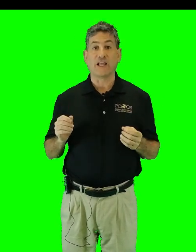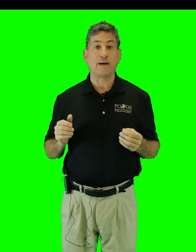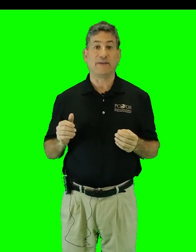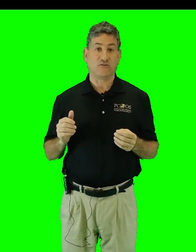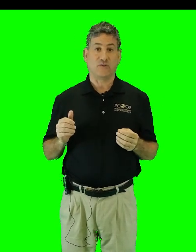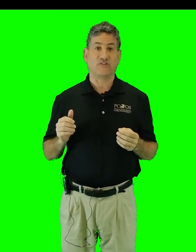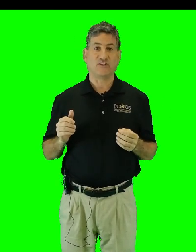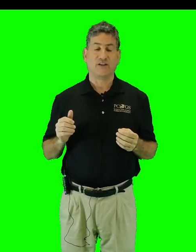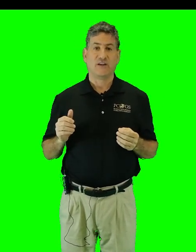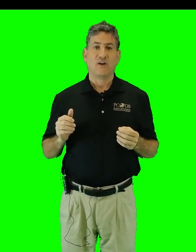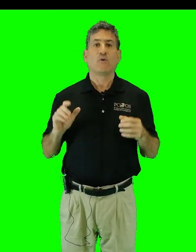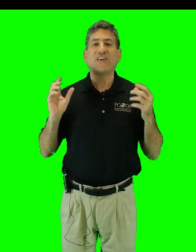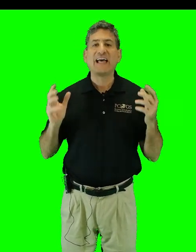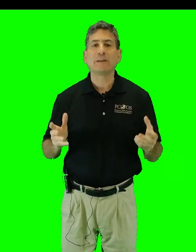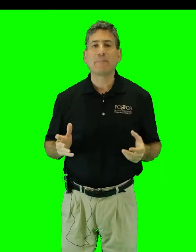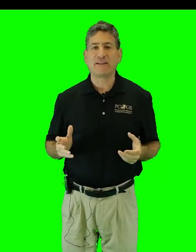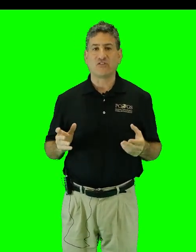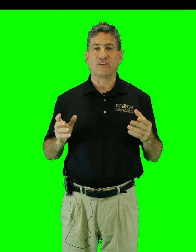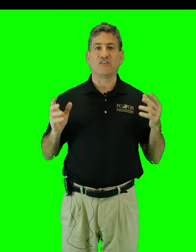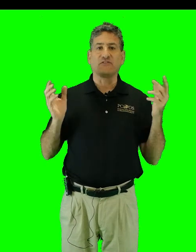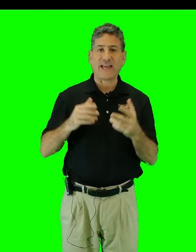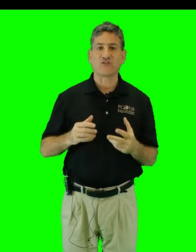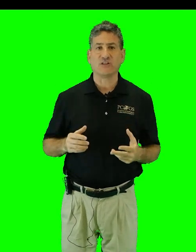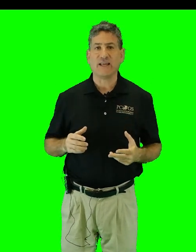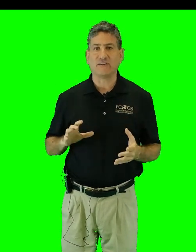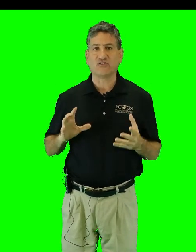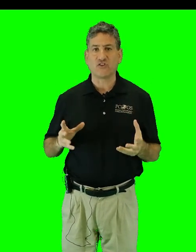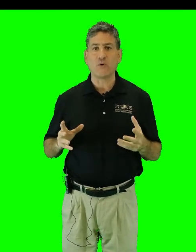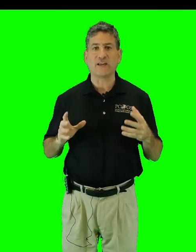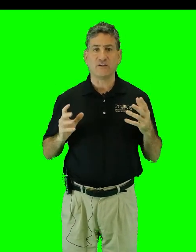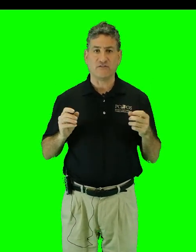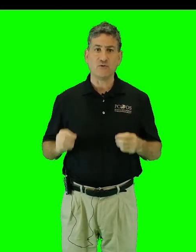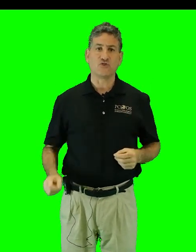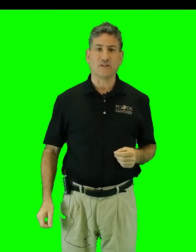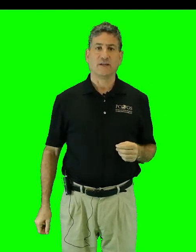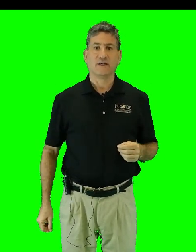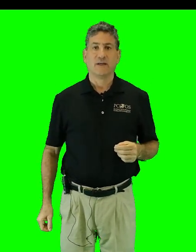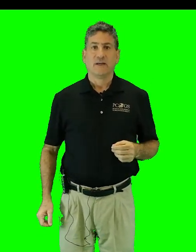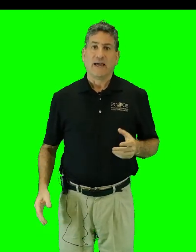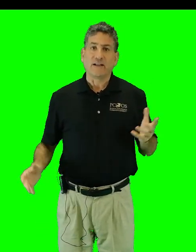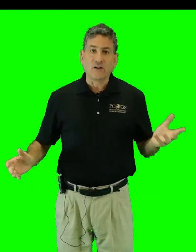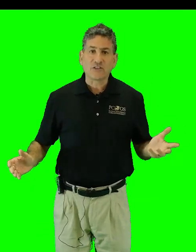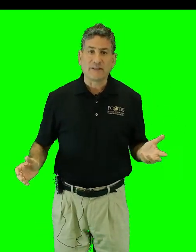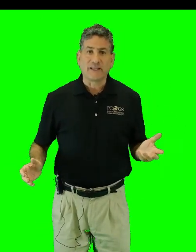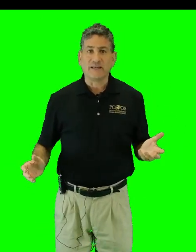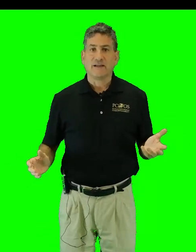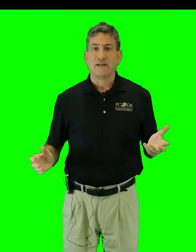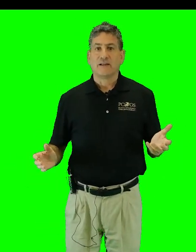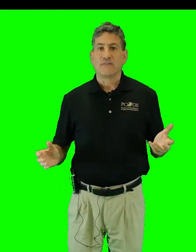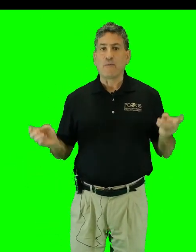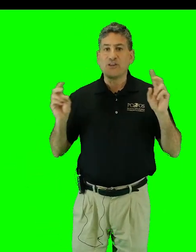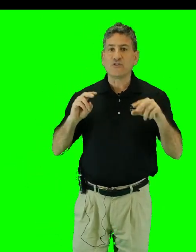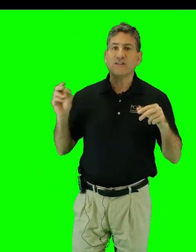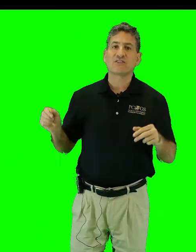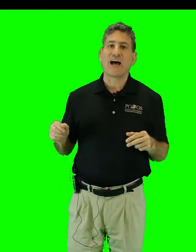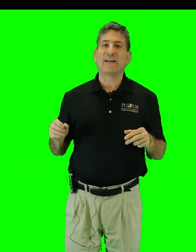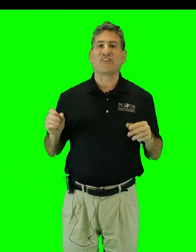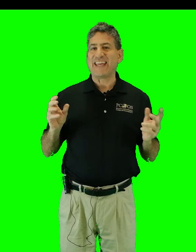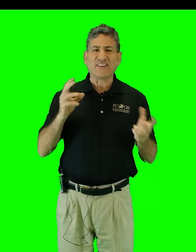lobby interests was hell-bent on deflection and sowing confusion. And ultimately, they were using science against